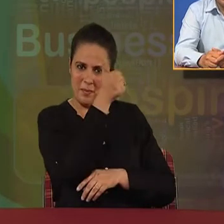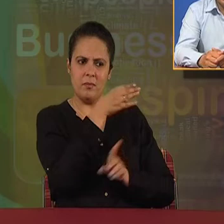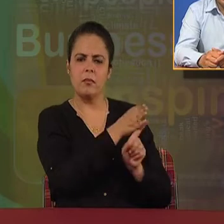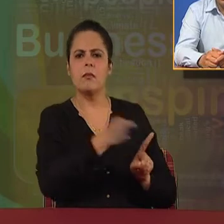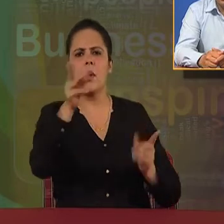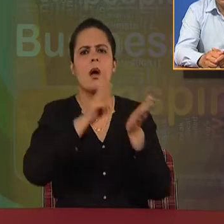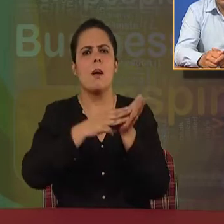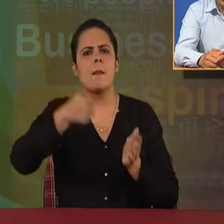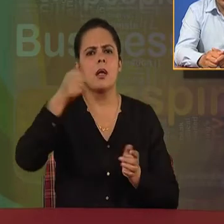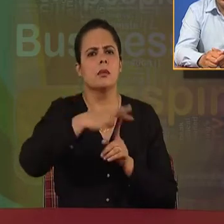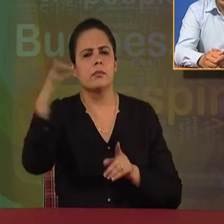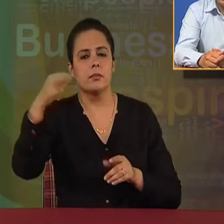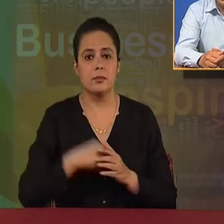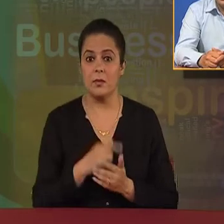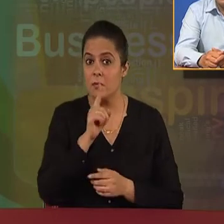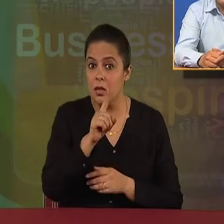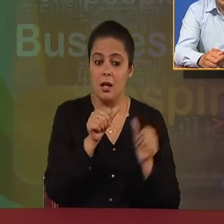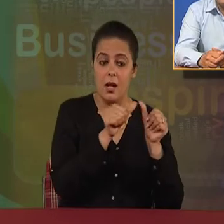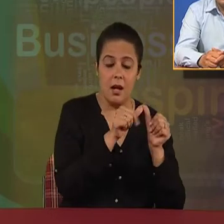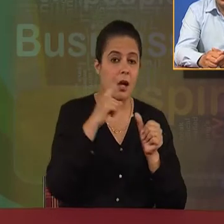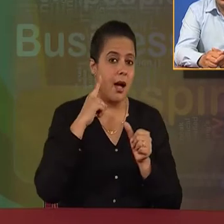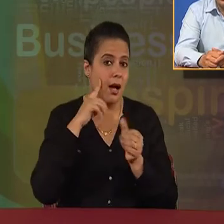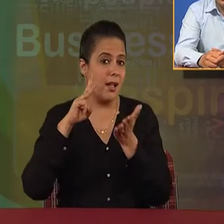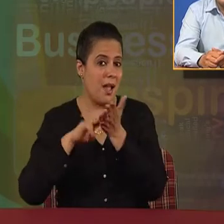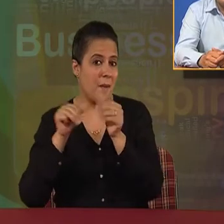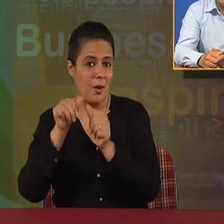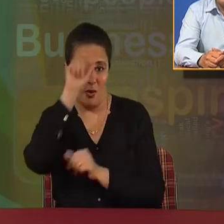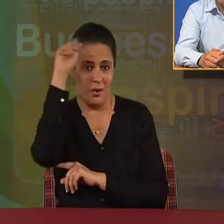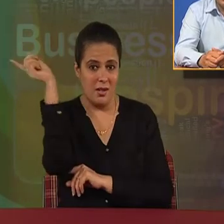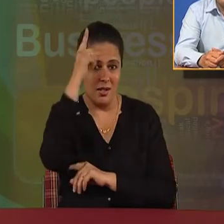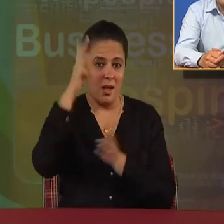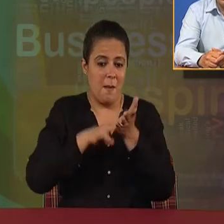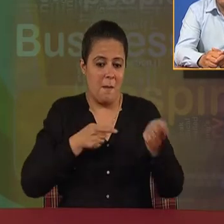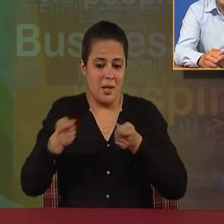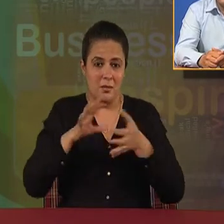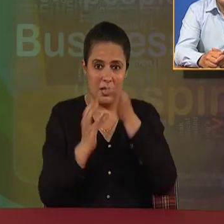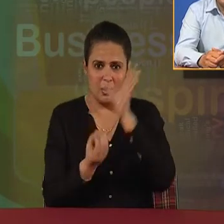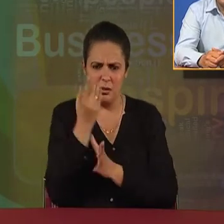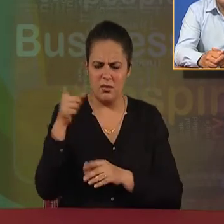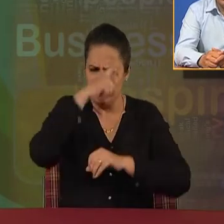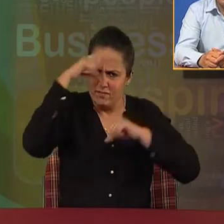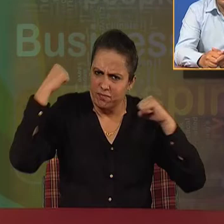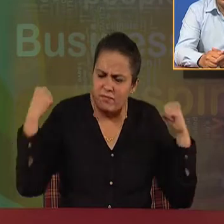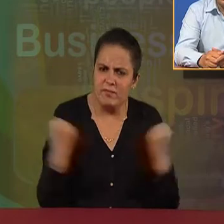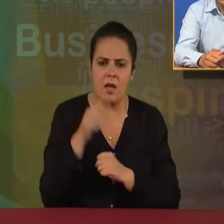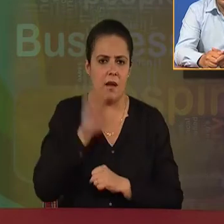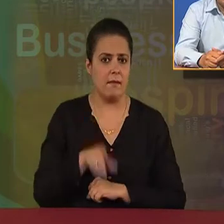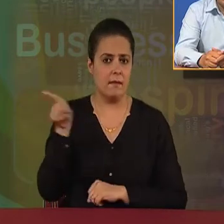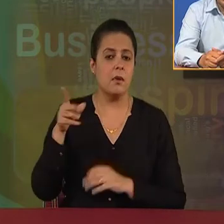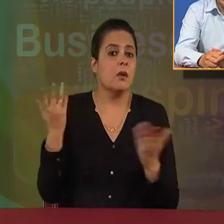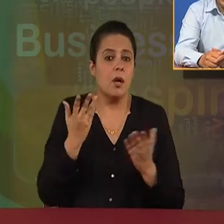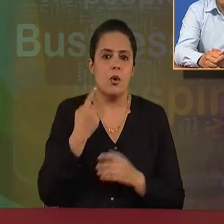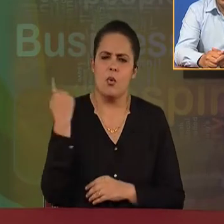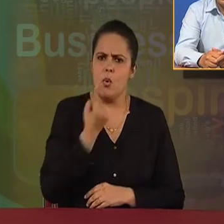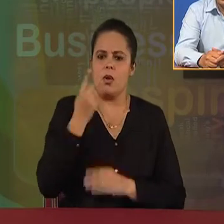But IIMA, Old India Management Association, is working very, very hard in this particular field. That